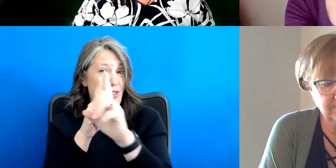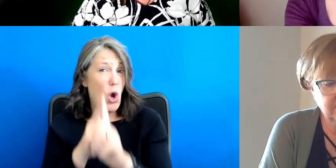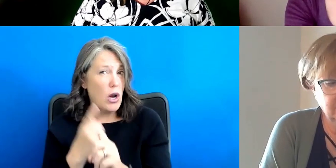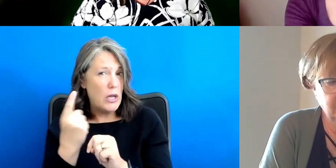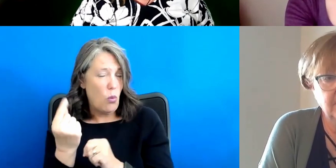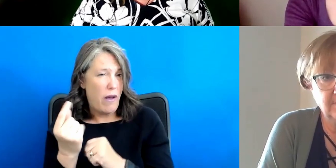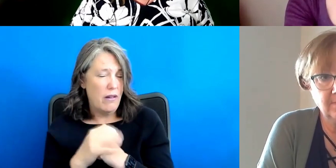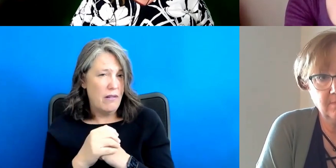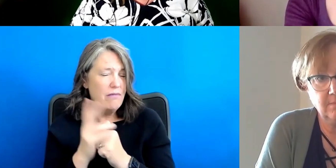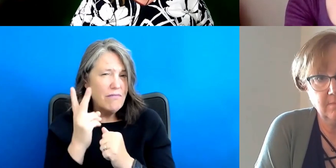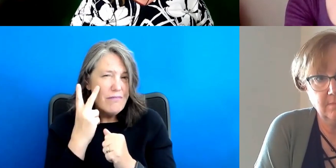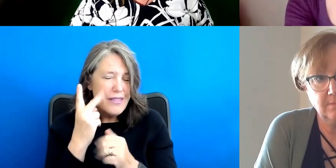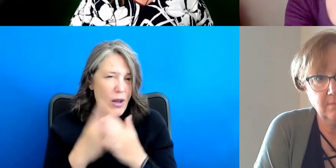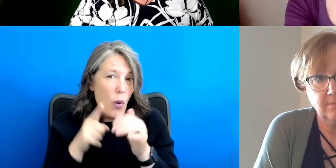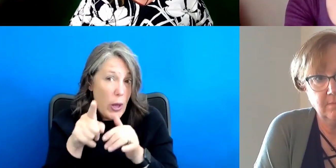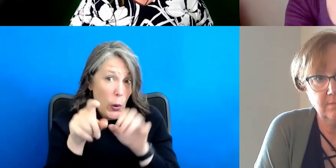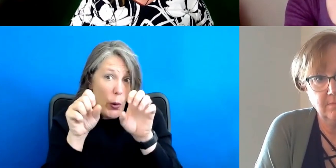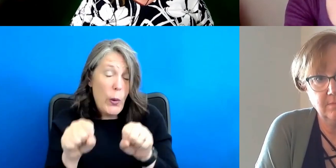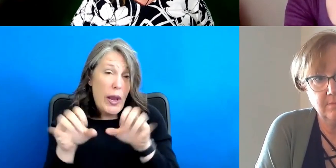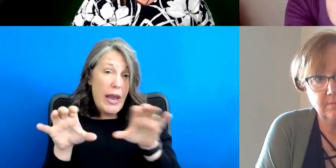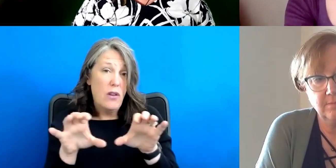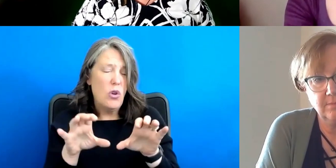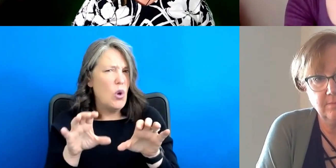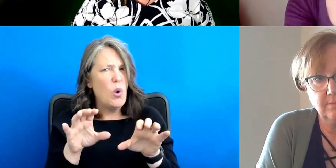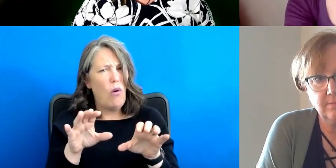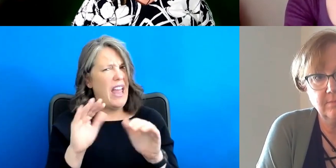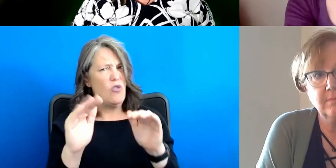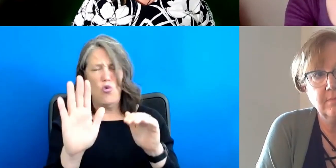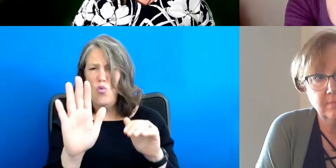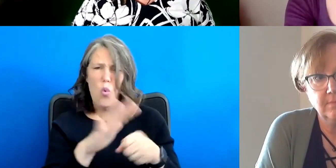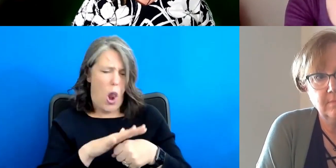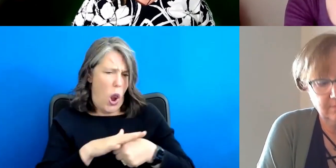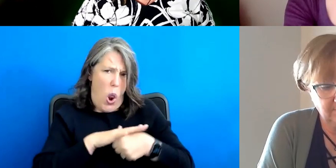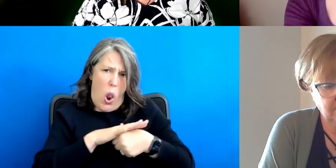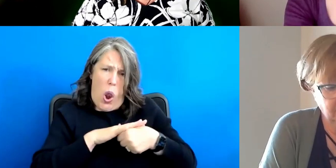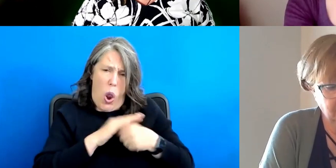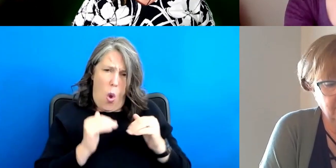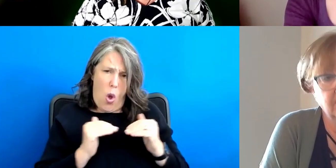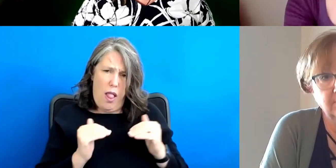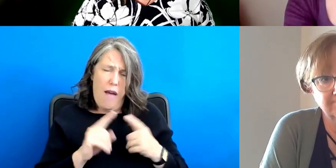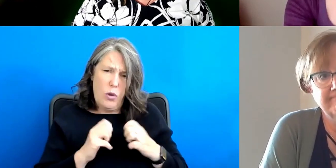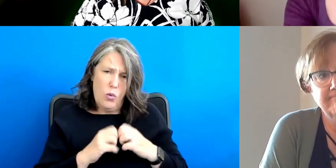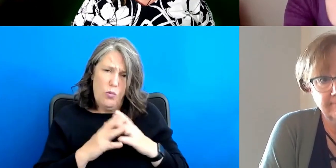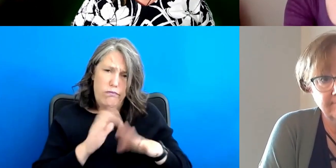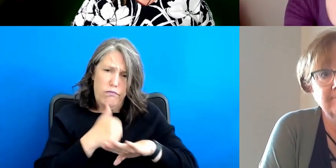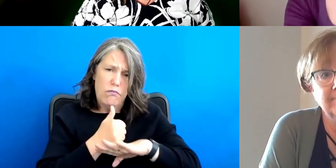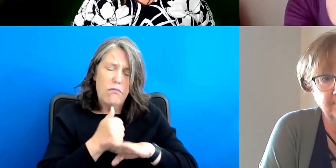and see what you can do, even at your very local level to implement those goals.